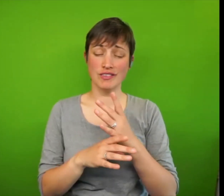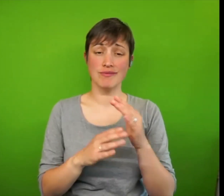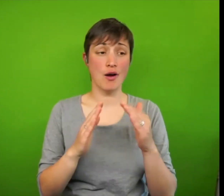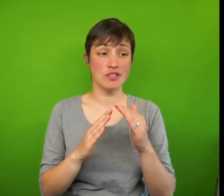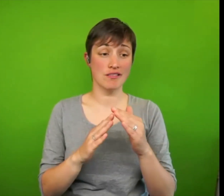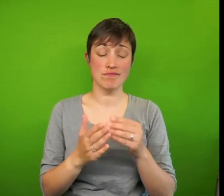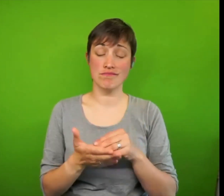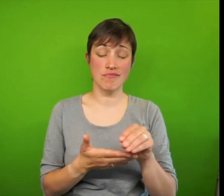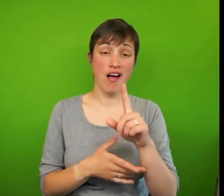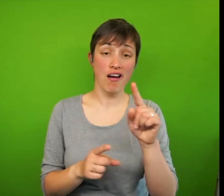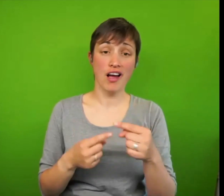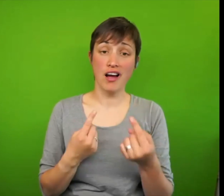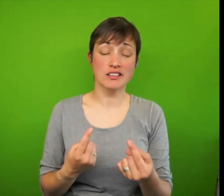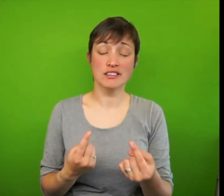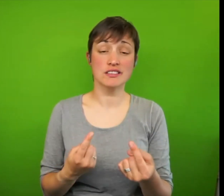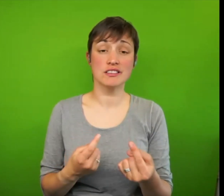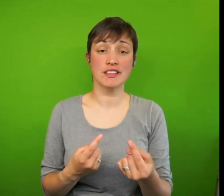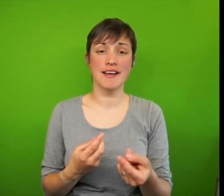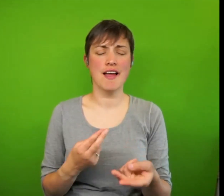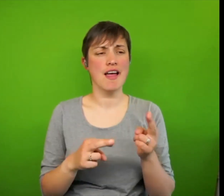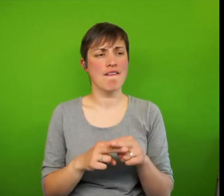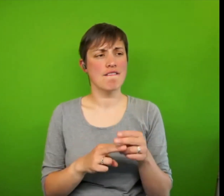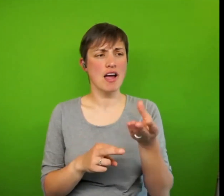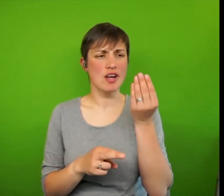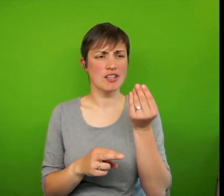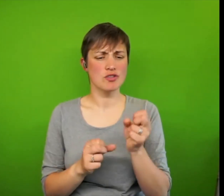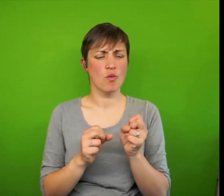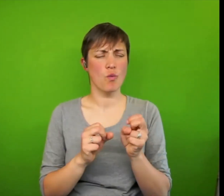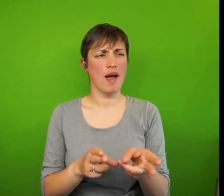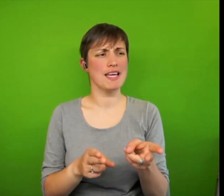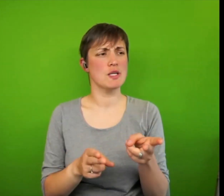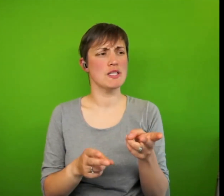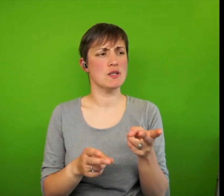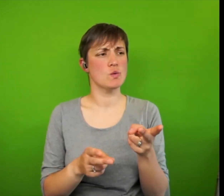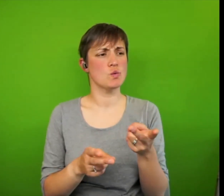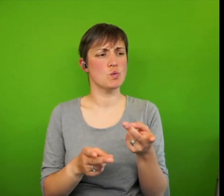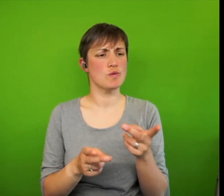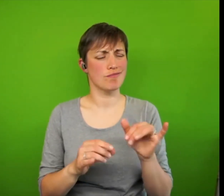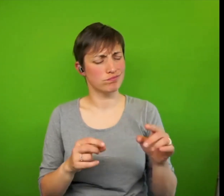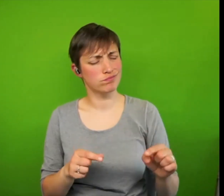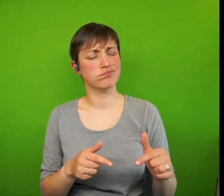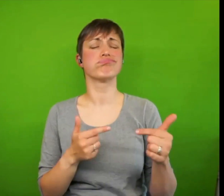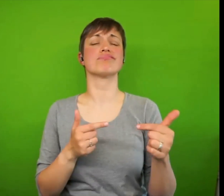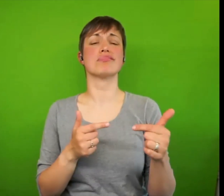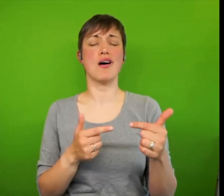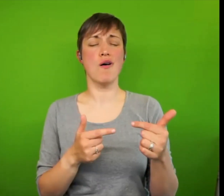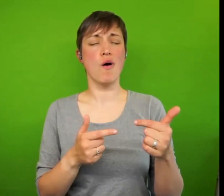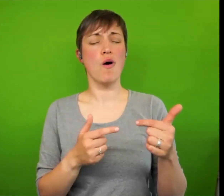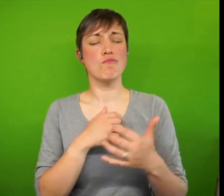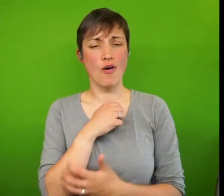If education is the way to reduce poverty, how can York change this policy, or how can I argue this?